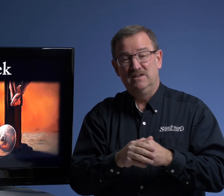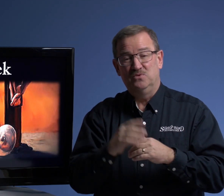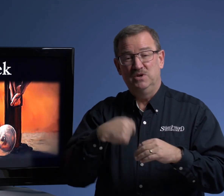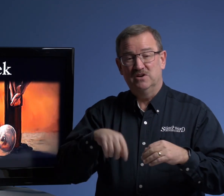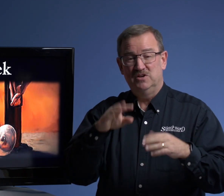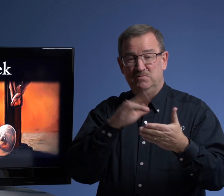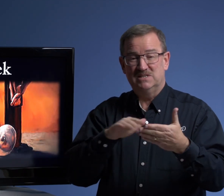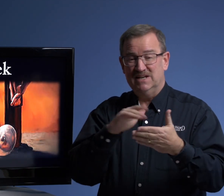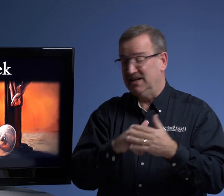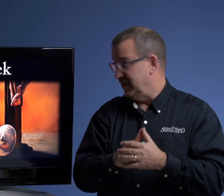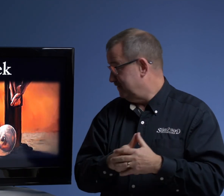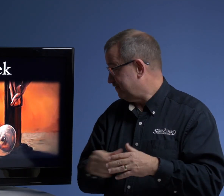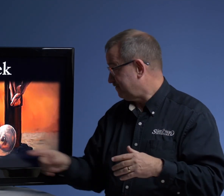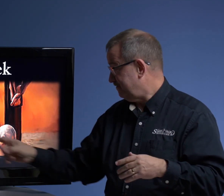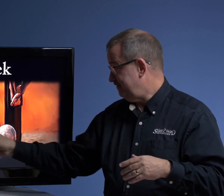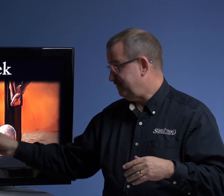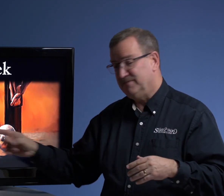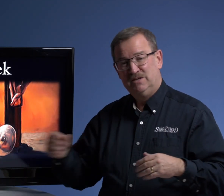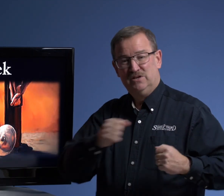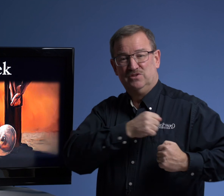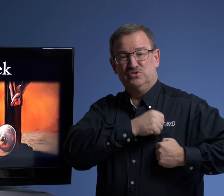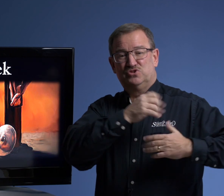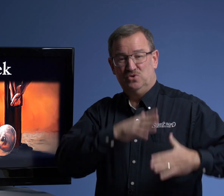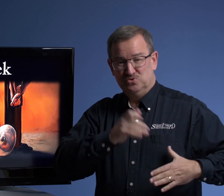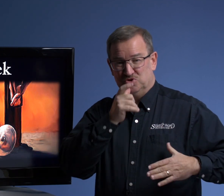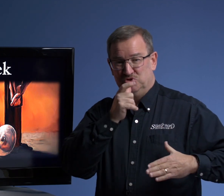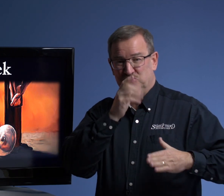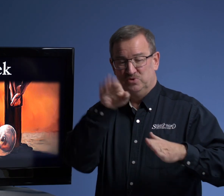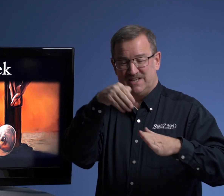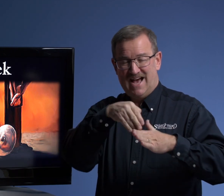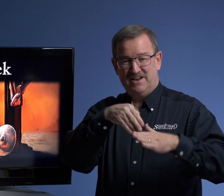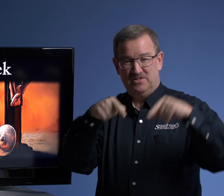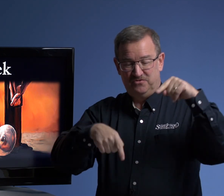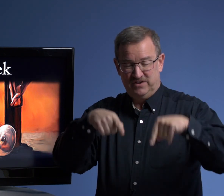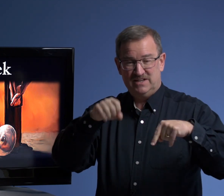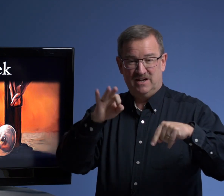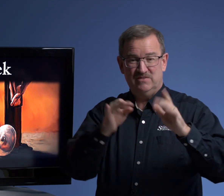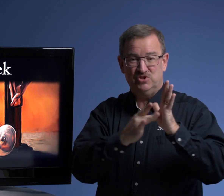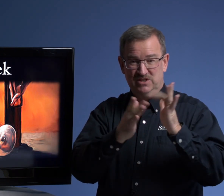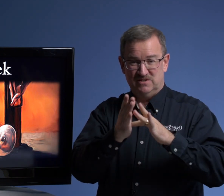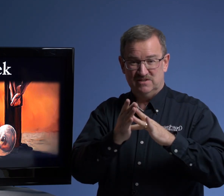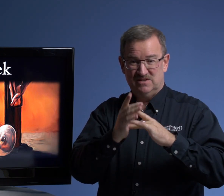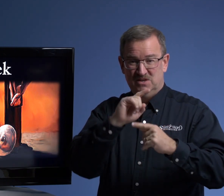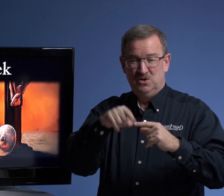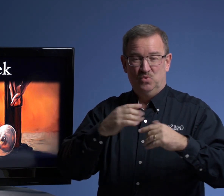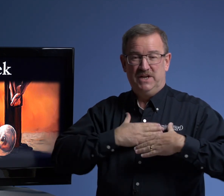we are going to be studying the soldier who was at the feet of Jesus when he